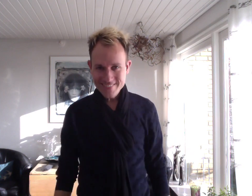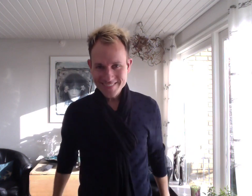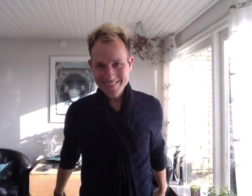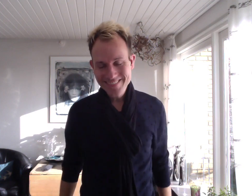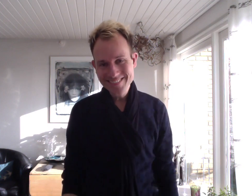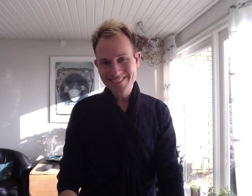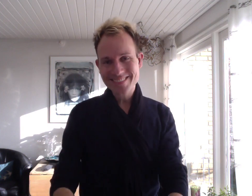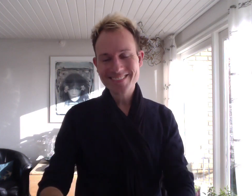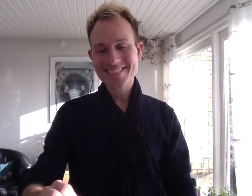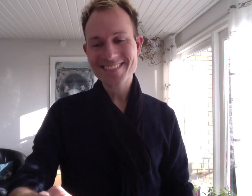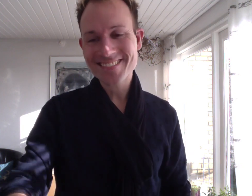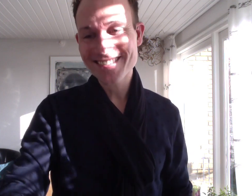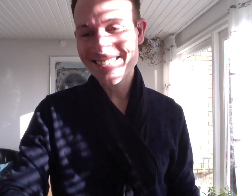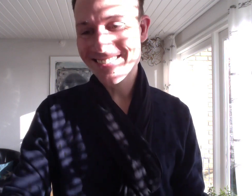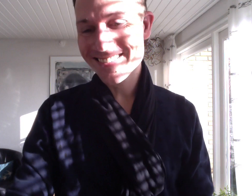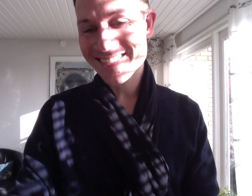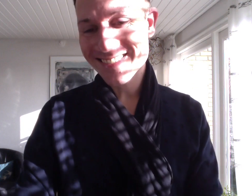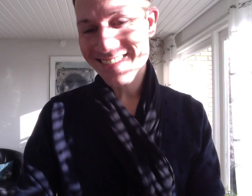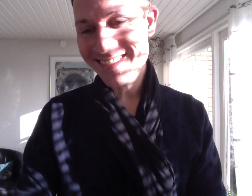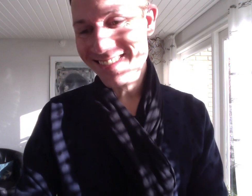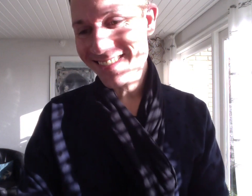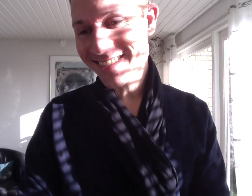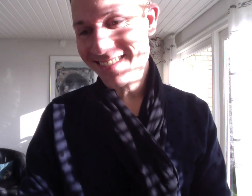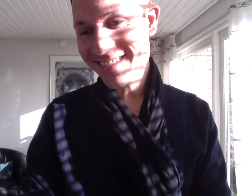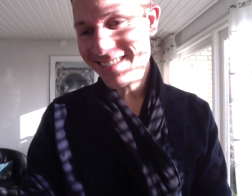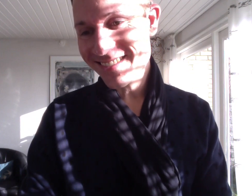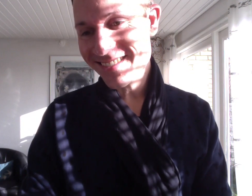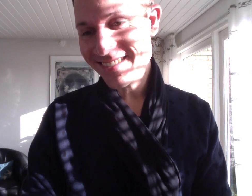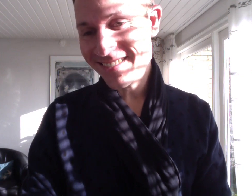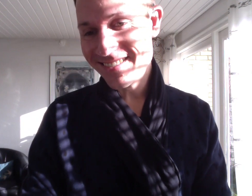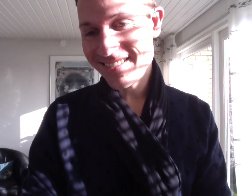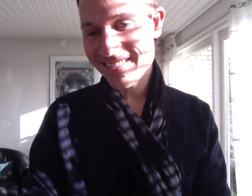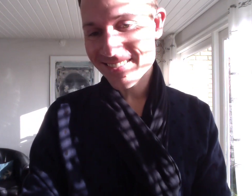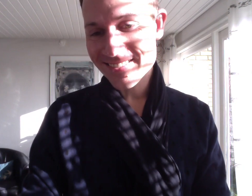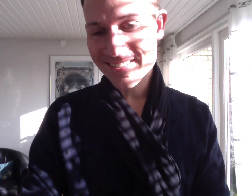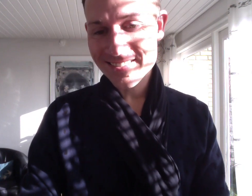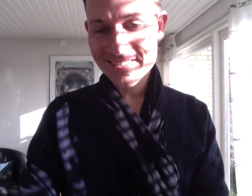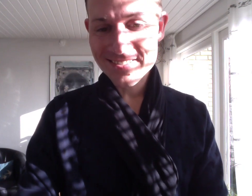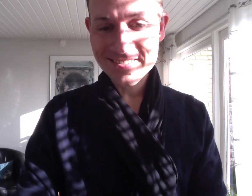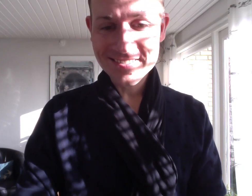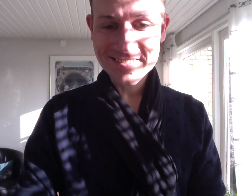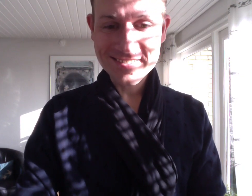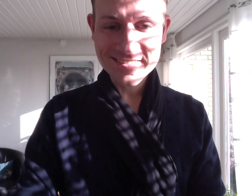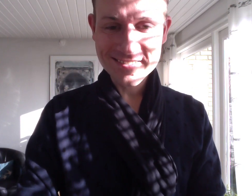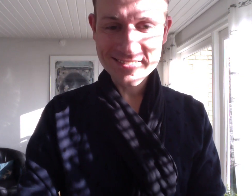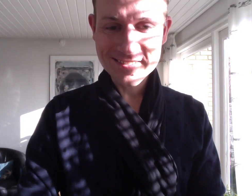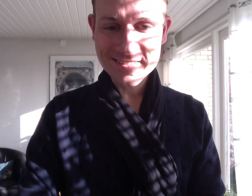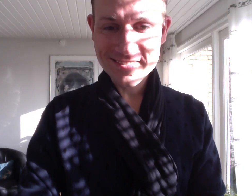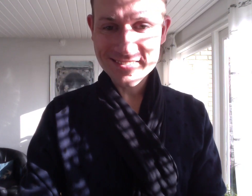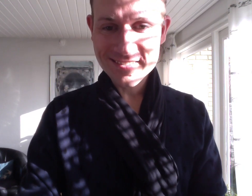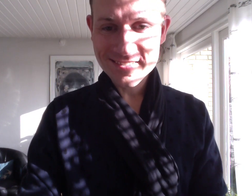sure I don't I don't need for sure